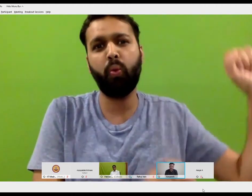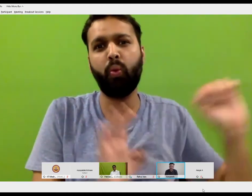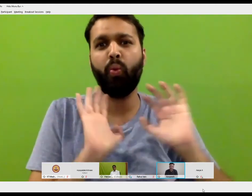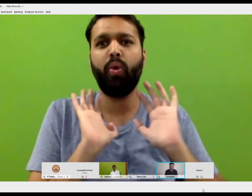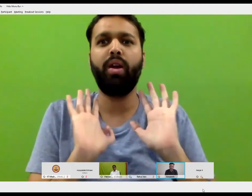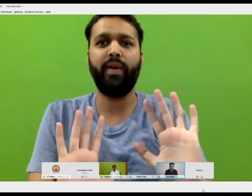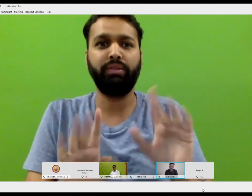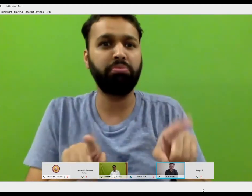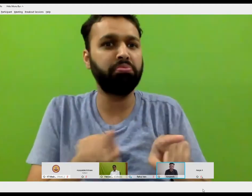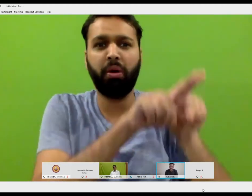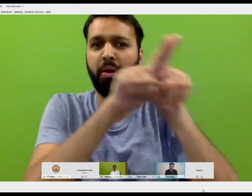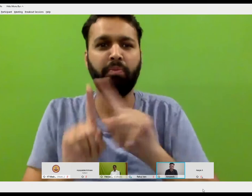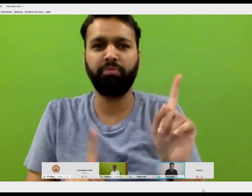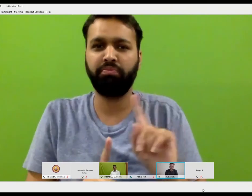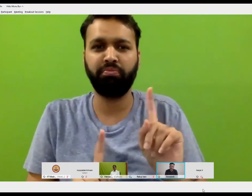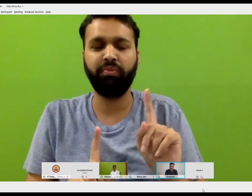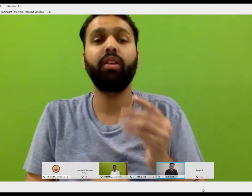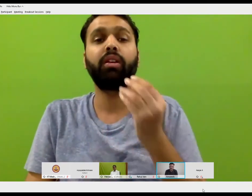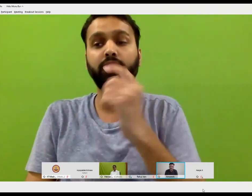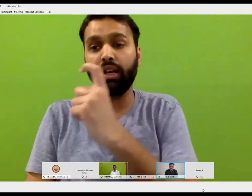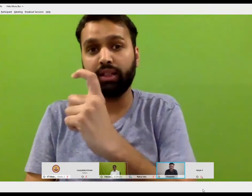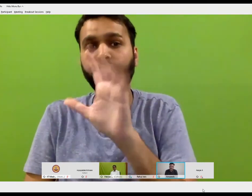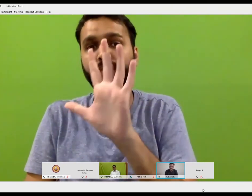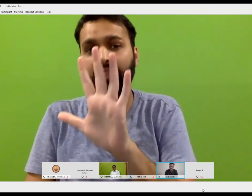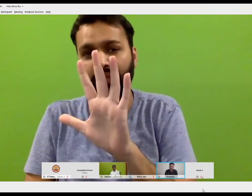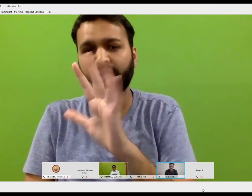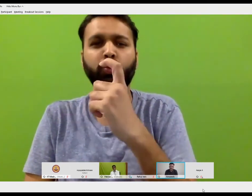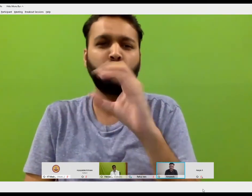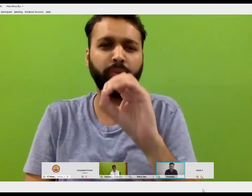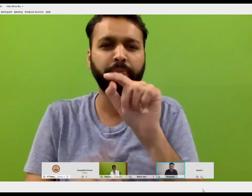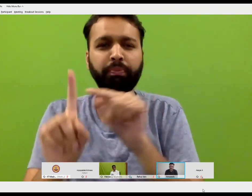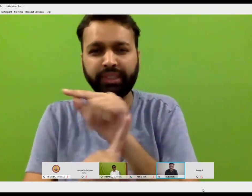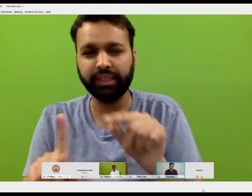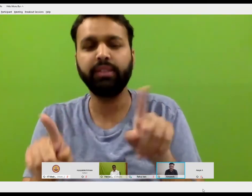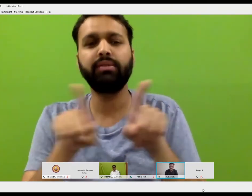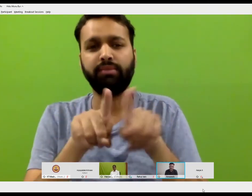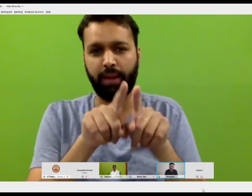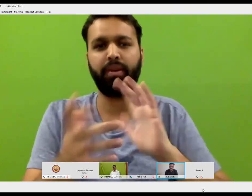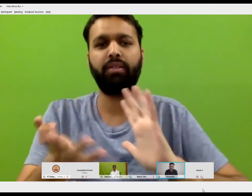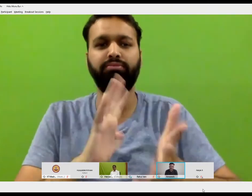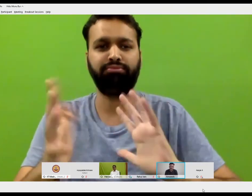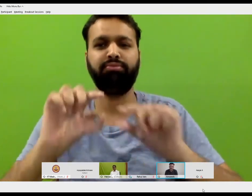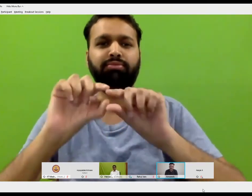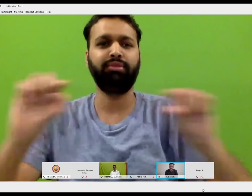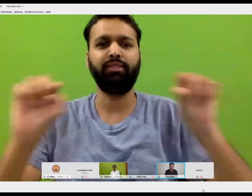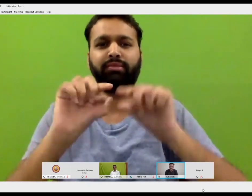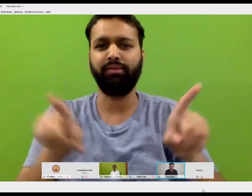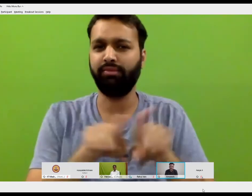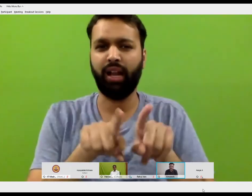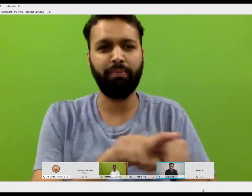which have been involved in those places, they might not be the same. But around 70 to 75 percent